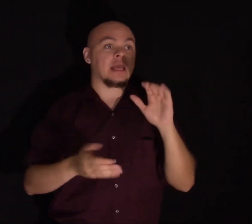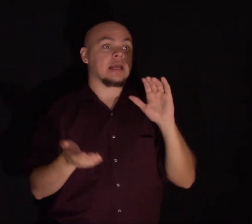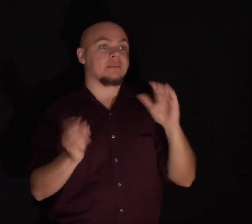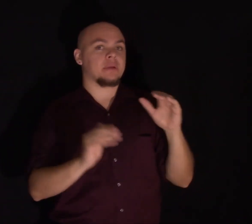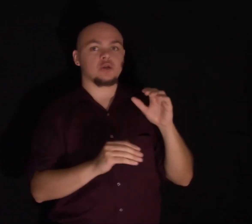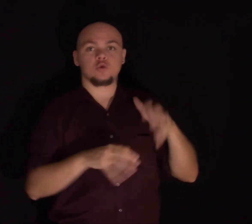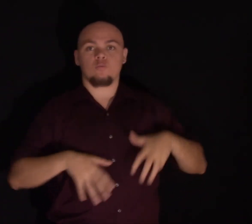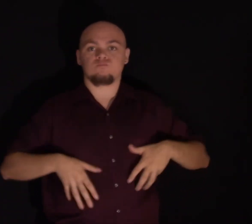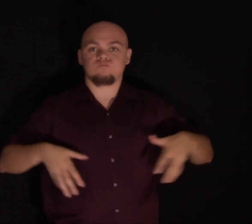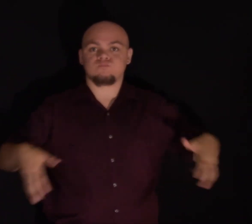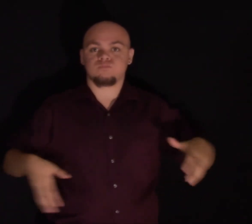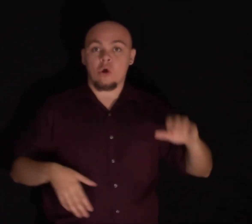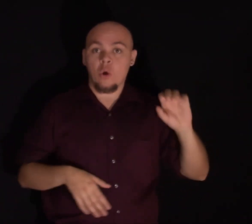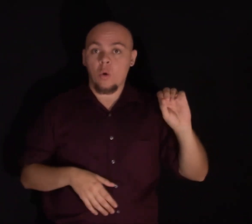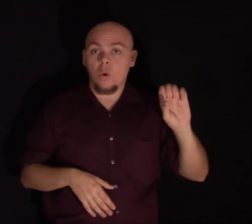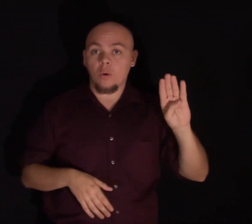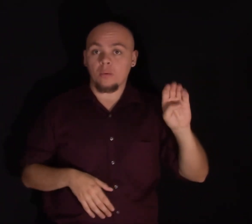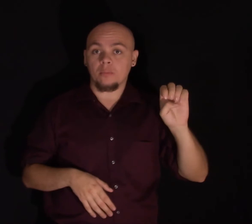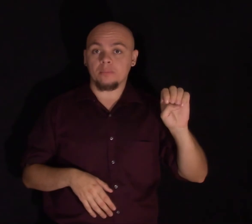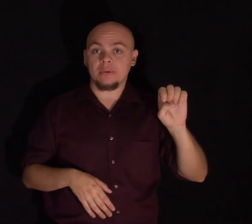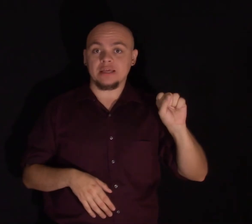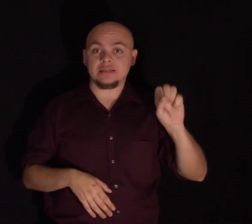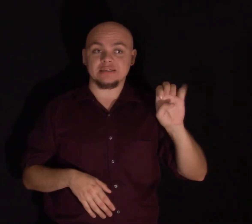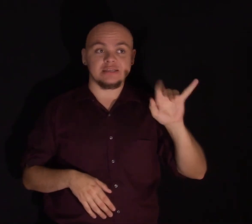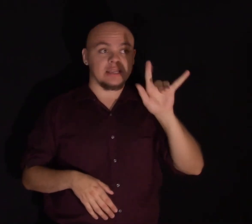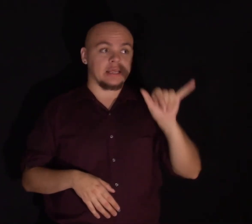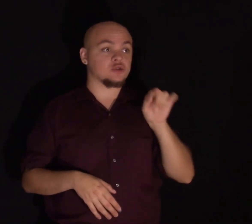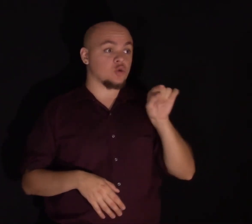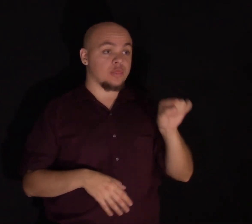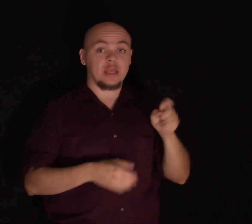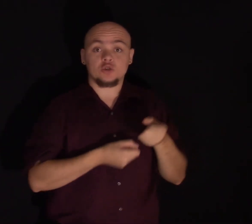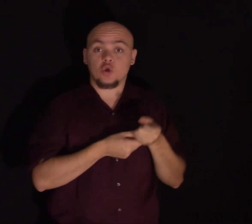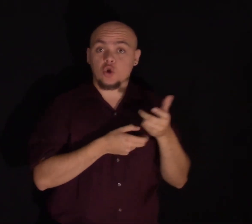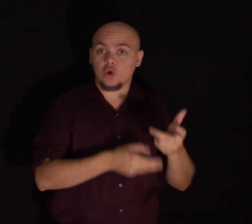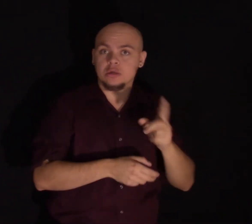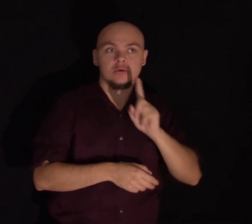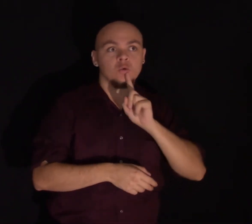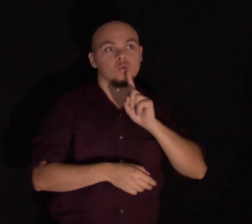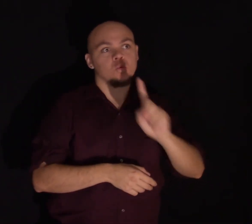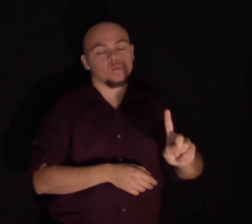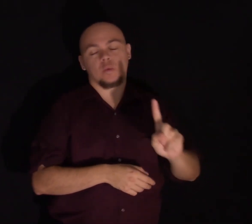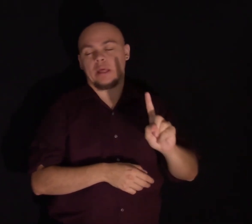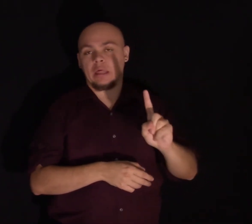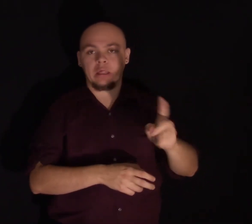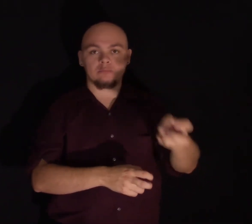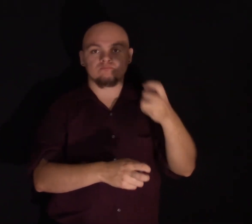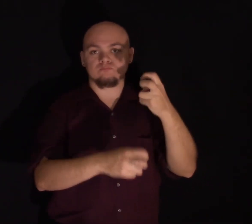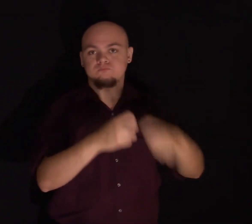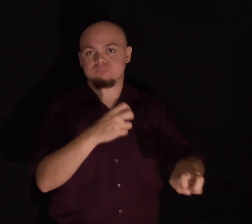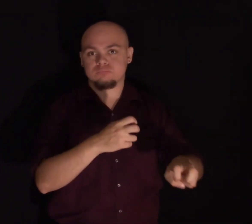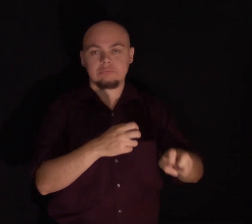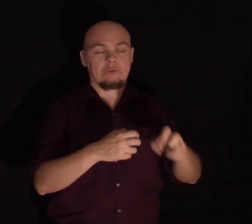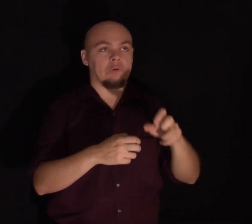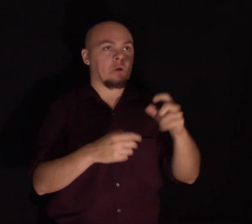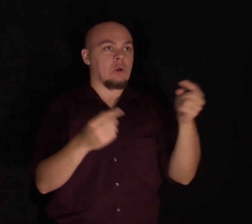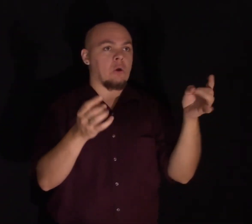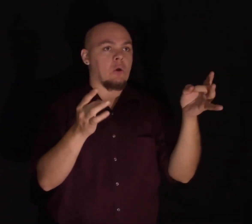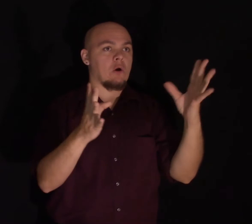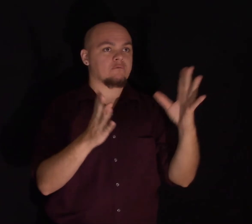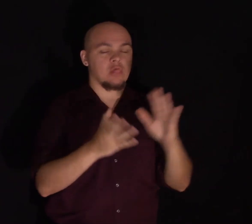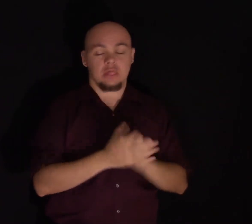So this exacts real tolls on our brains and our bodies. And again,